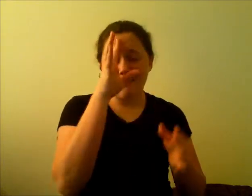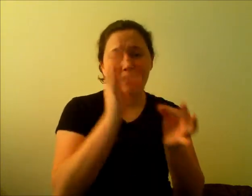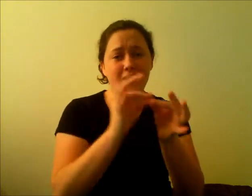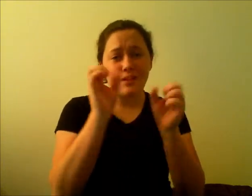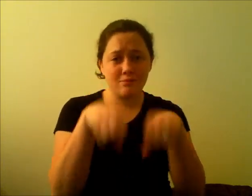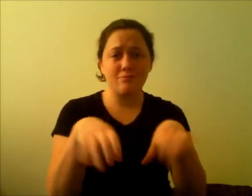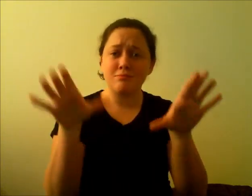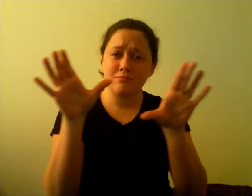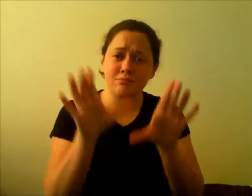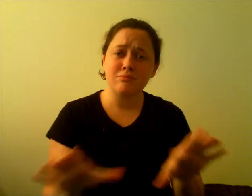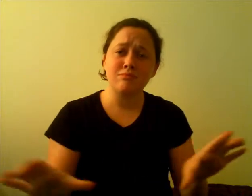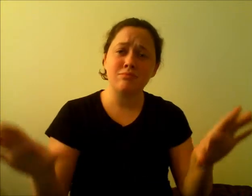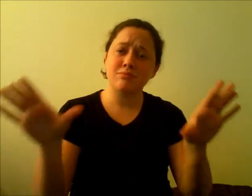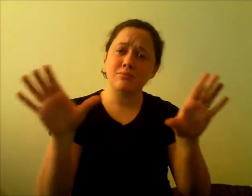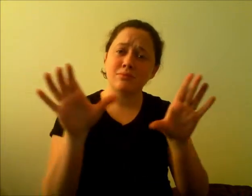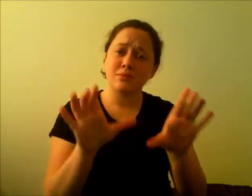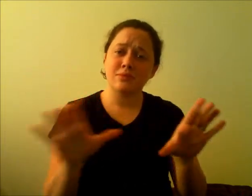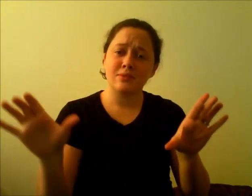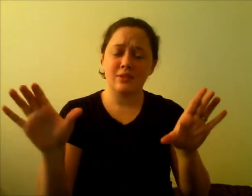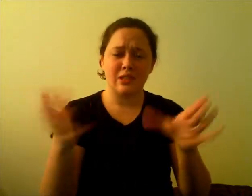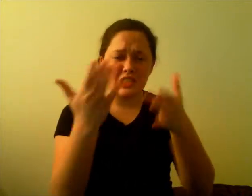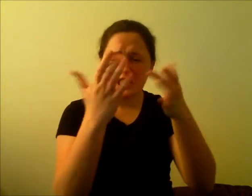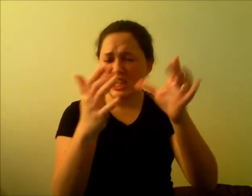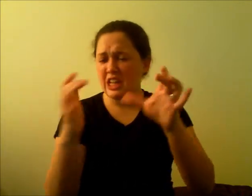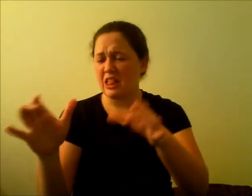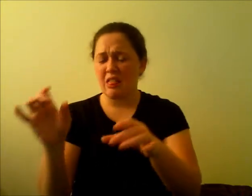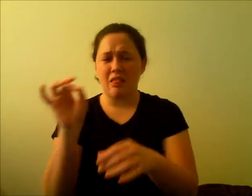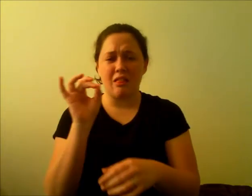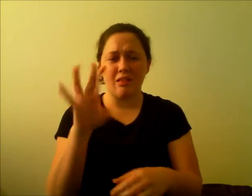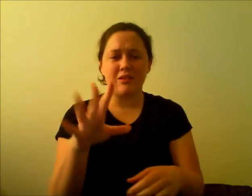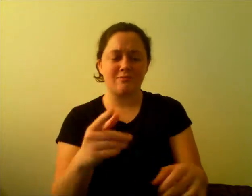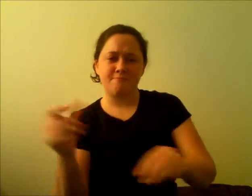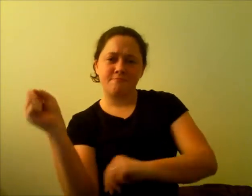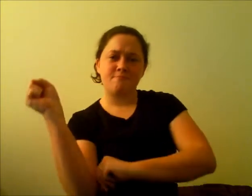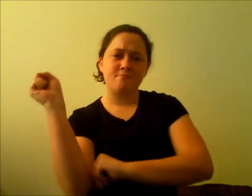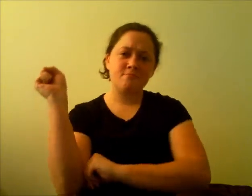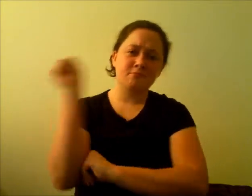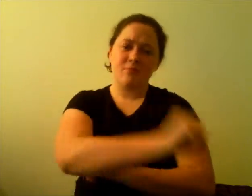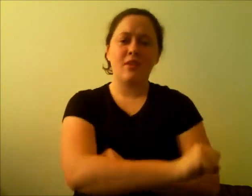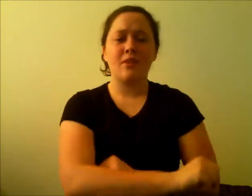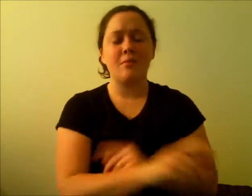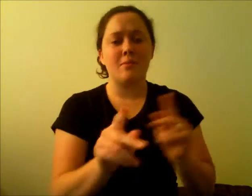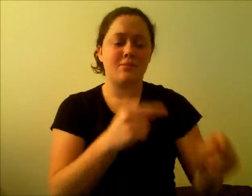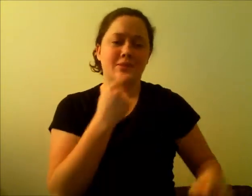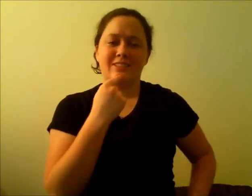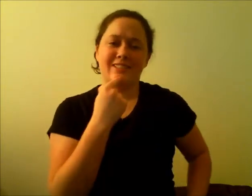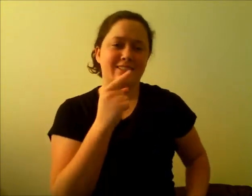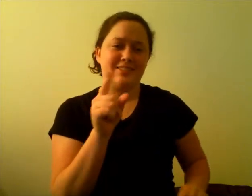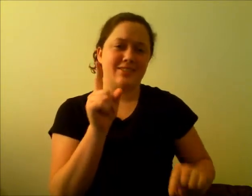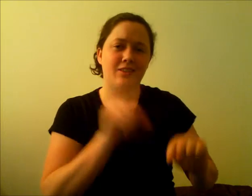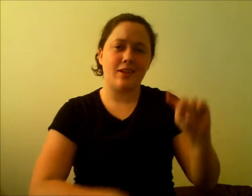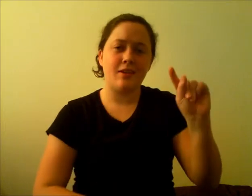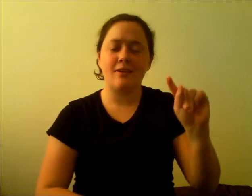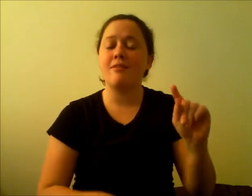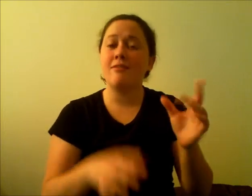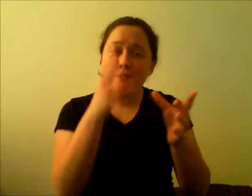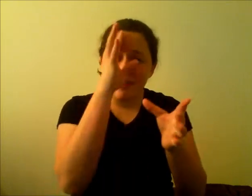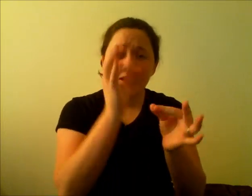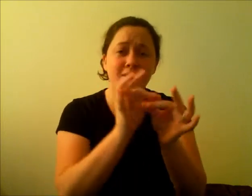what faith can do Overcome the odds When you don't have a chance That's what faith